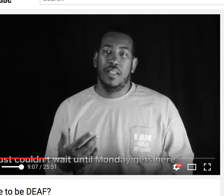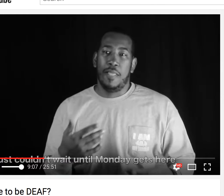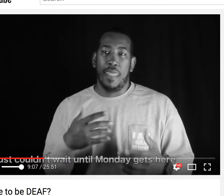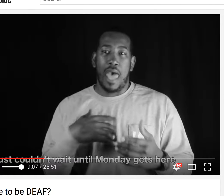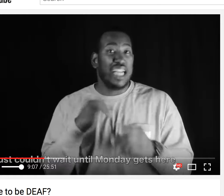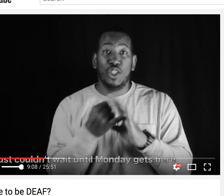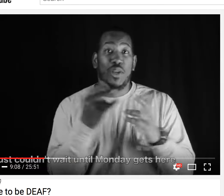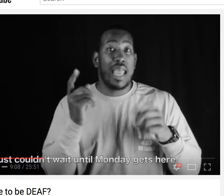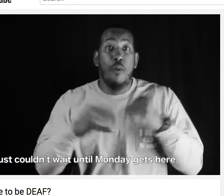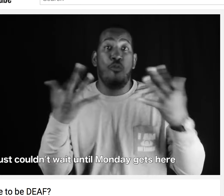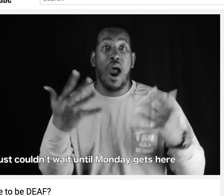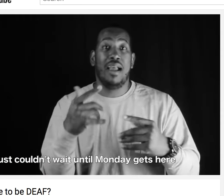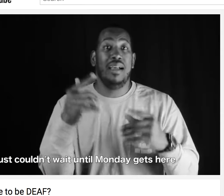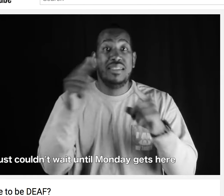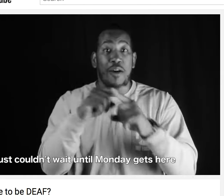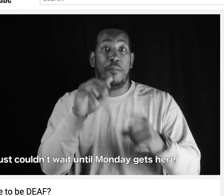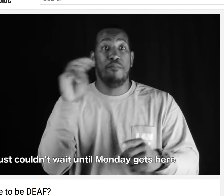They said it was impossible. They couldn't do that.